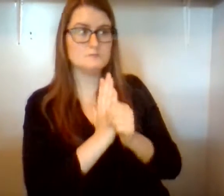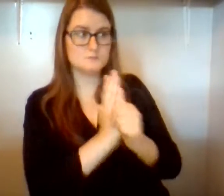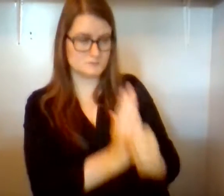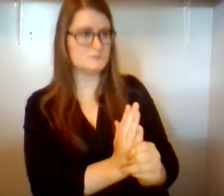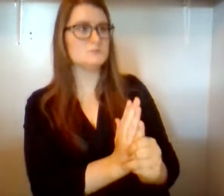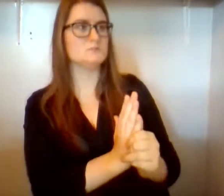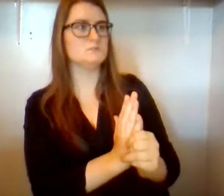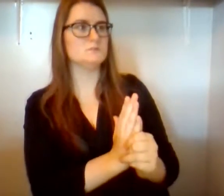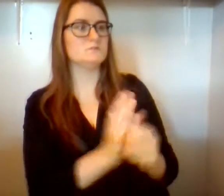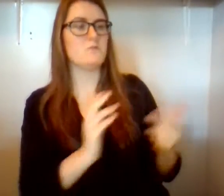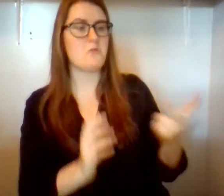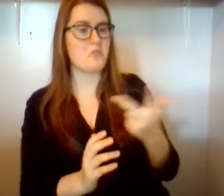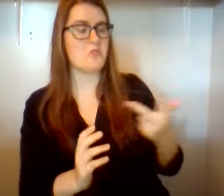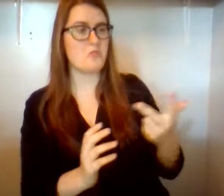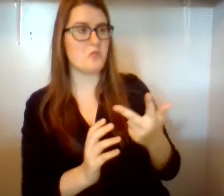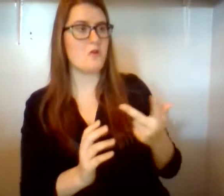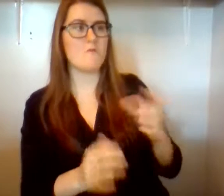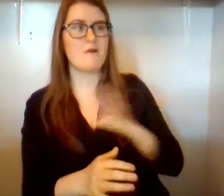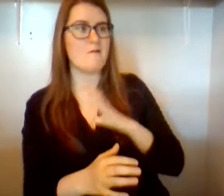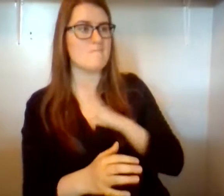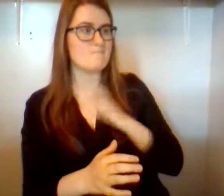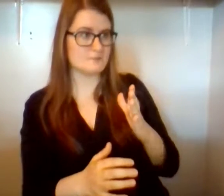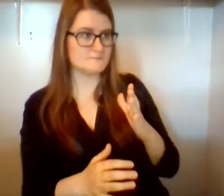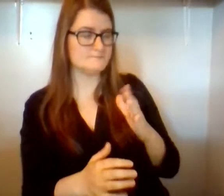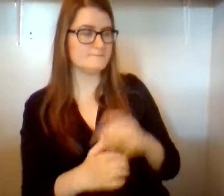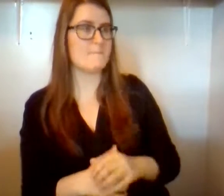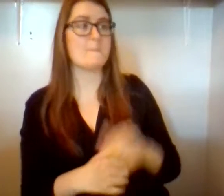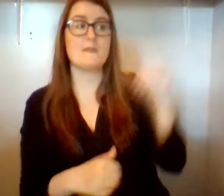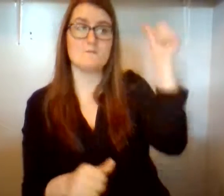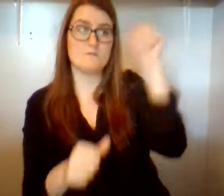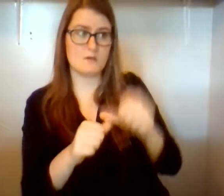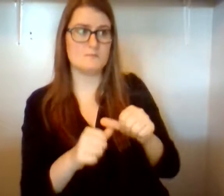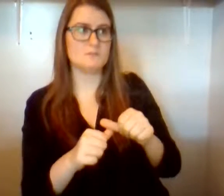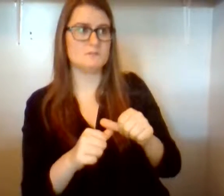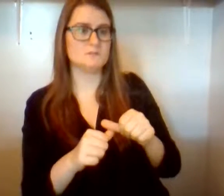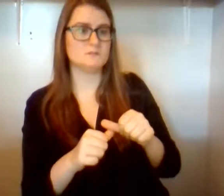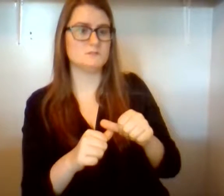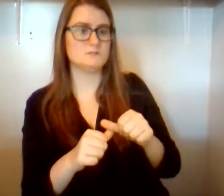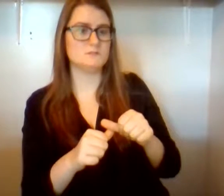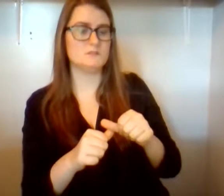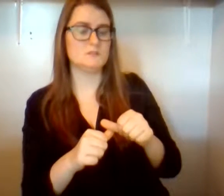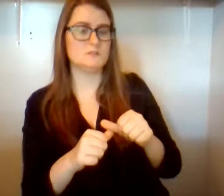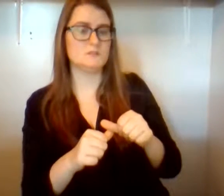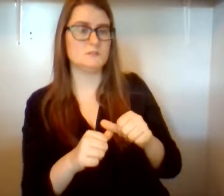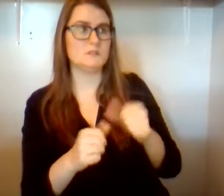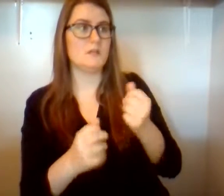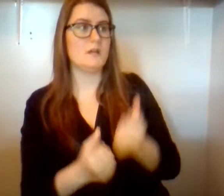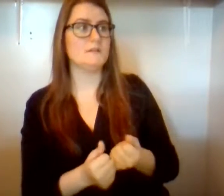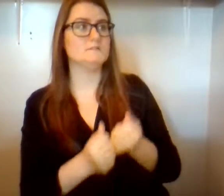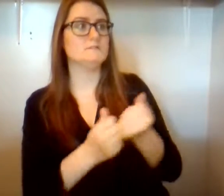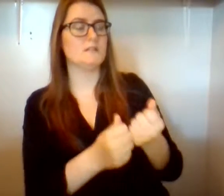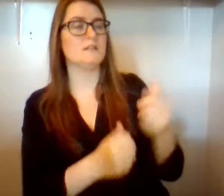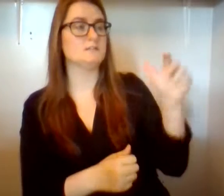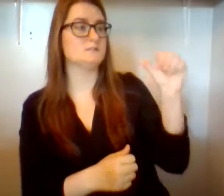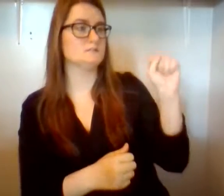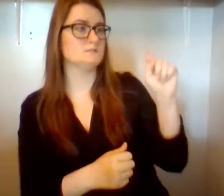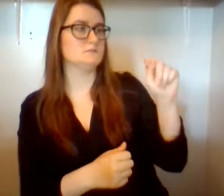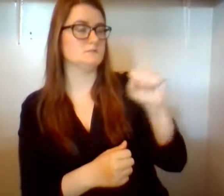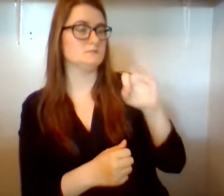says, Let my people go. And suddenly the flames were gone, and Moses